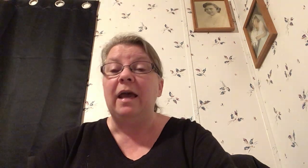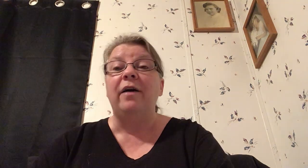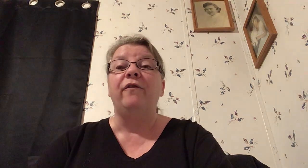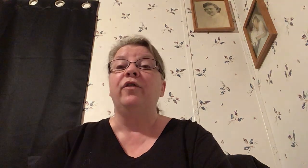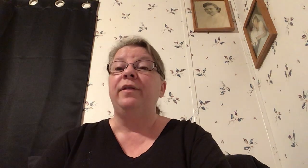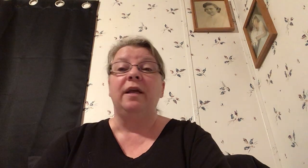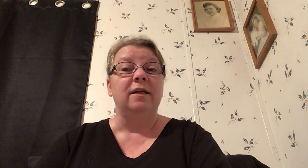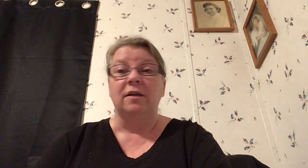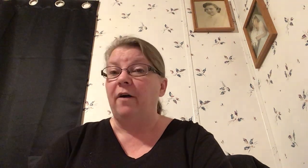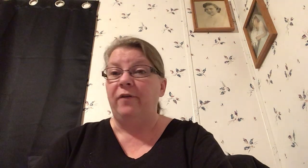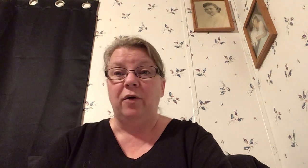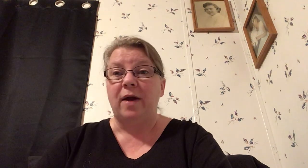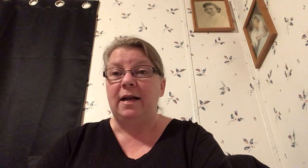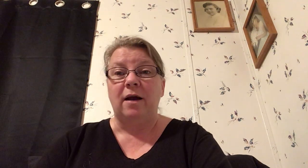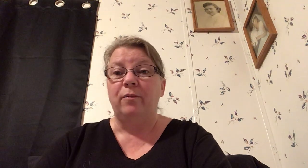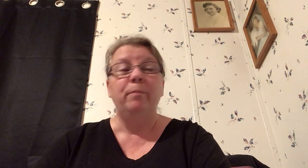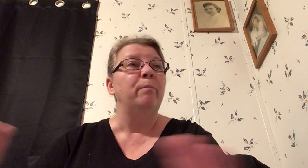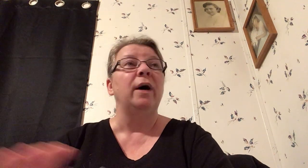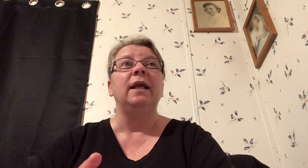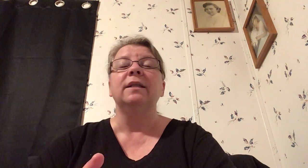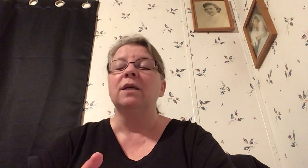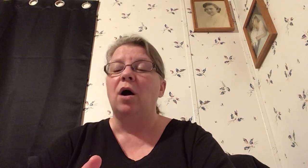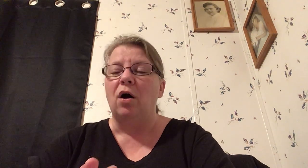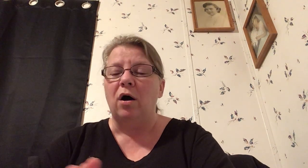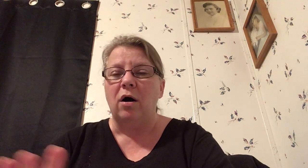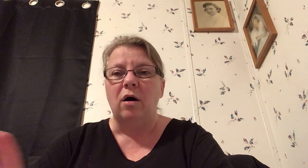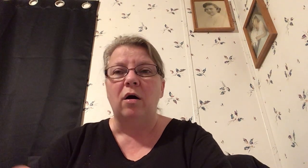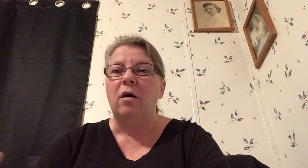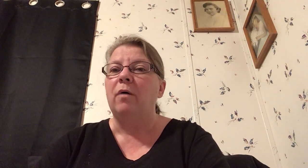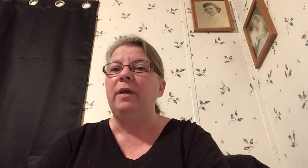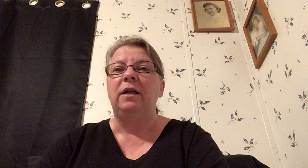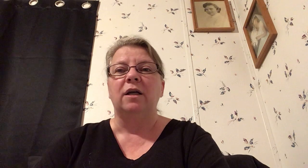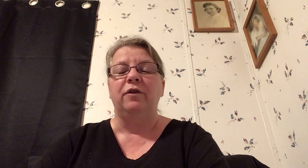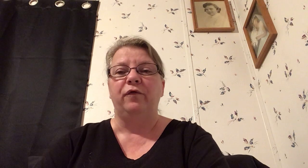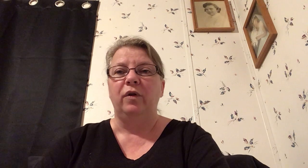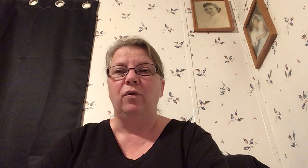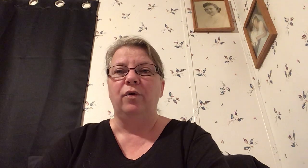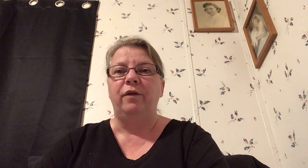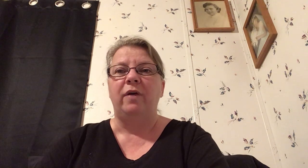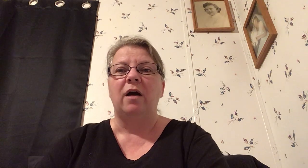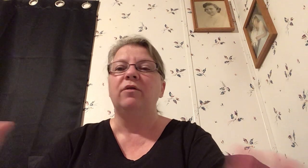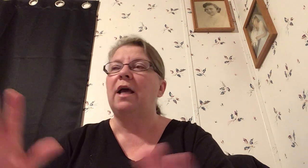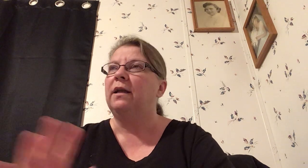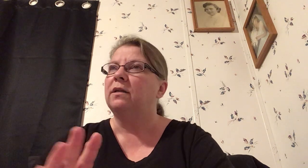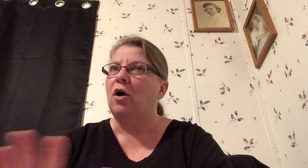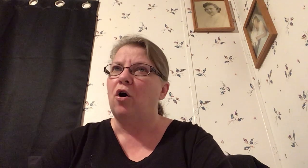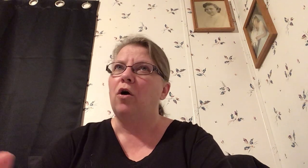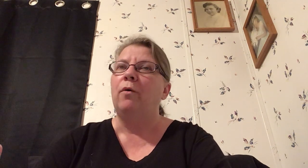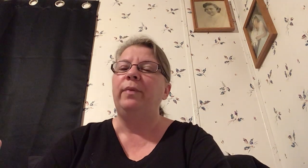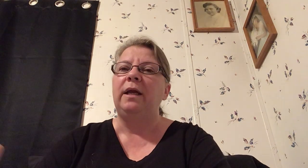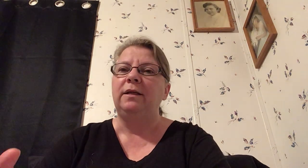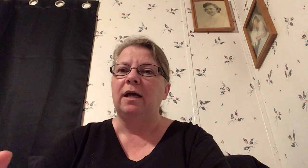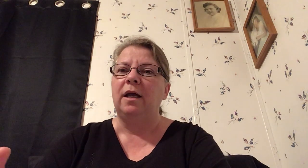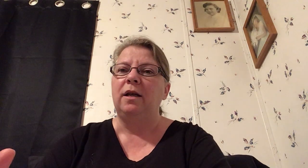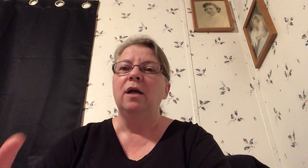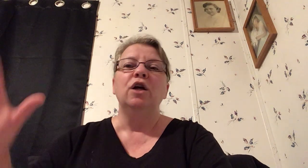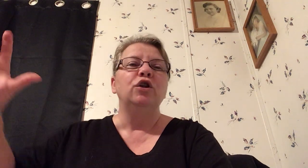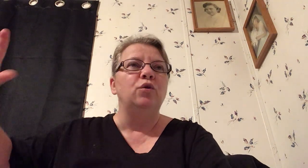everything is not fair right now but it's all being done for the glory of God and it's all being done to